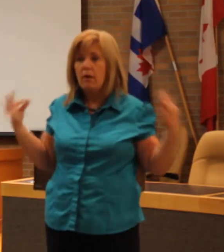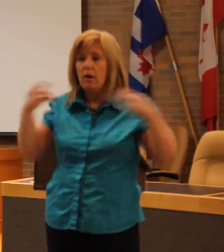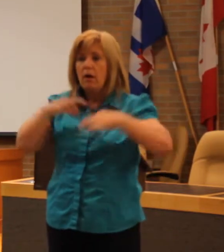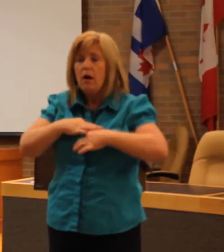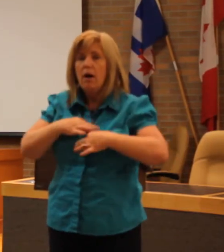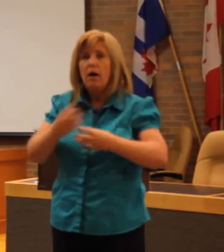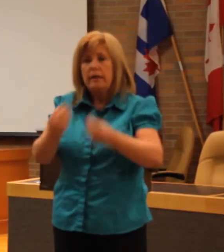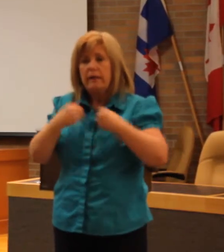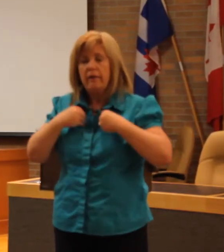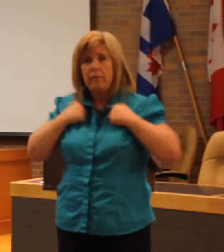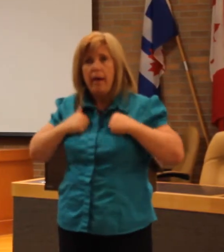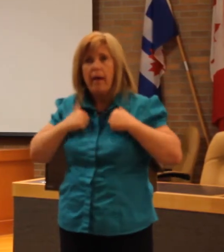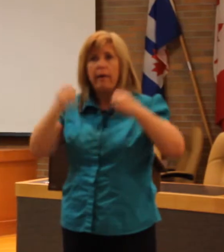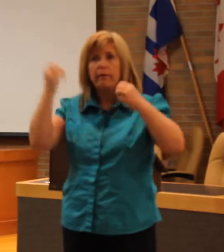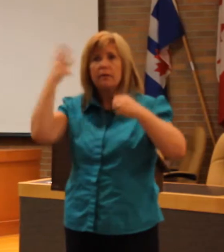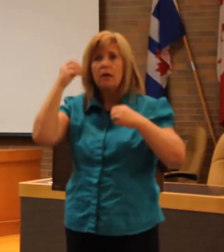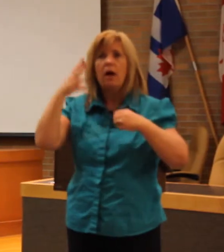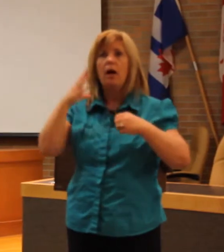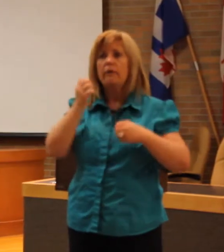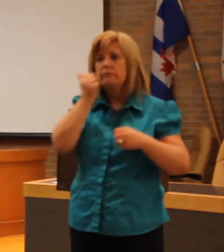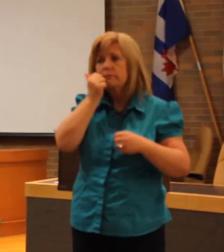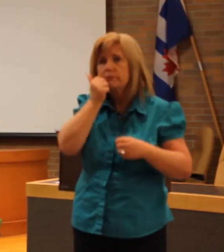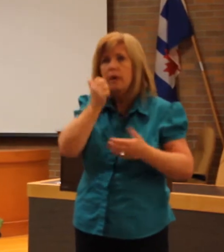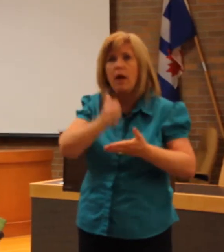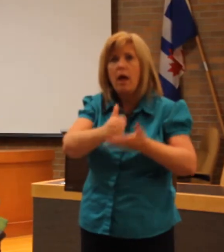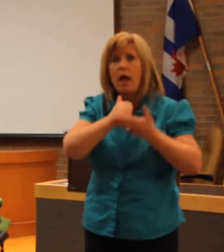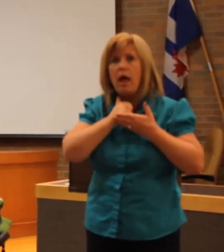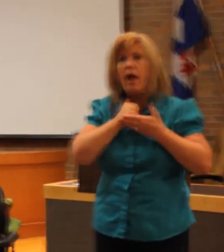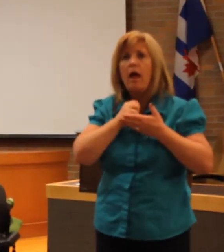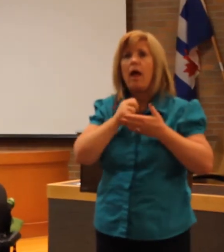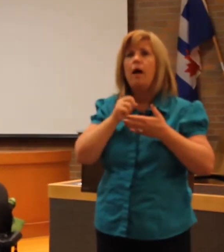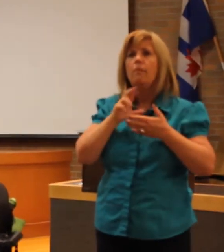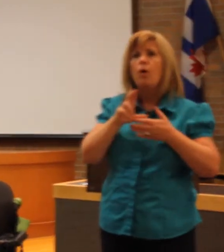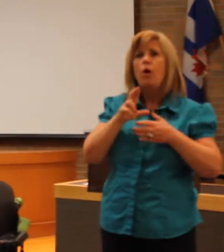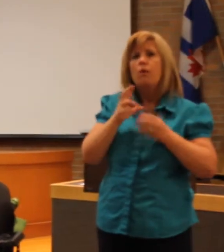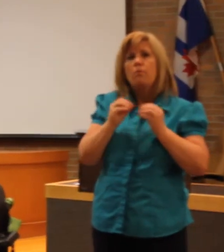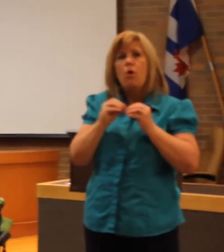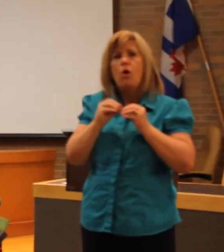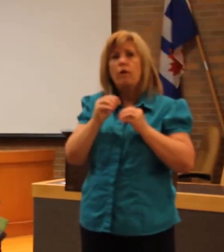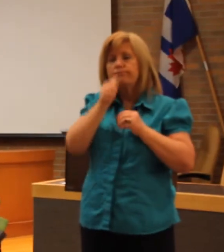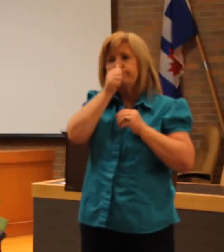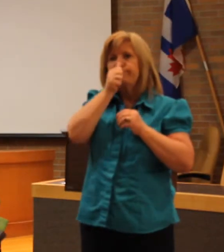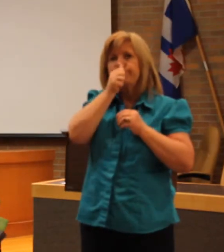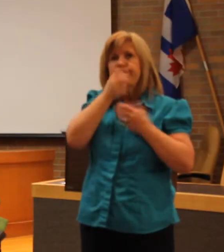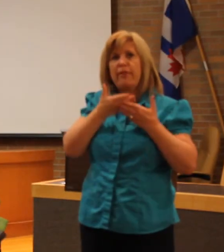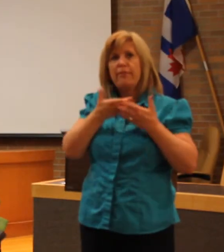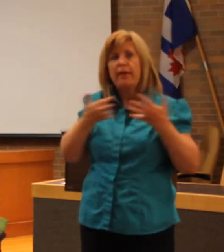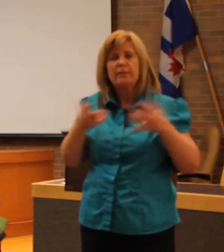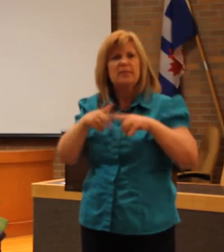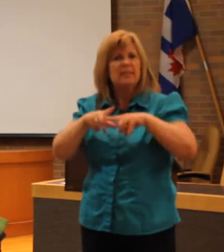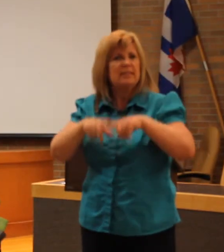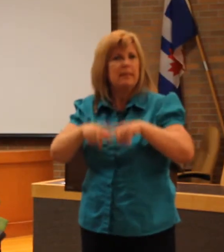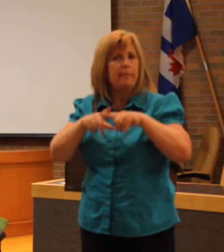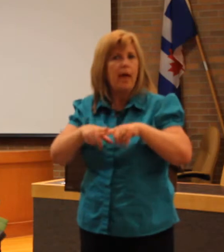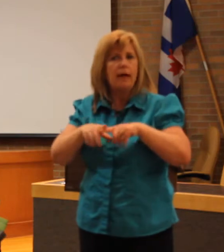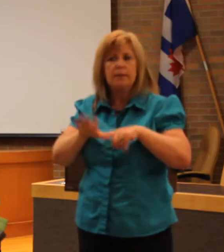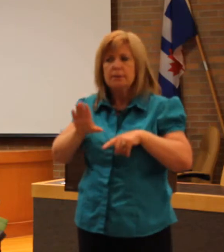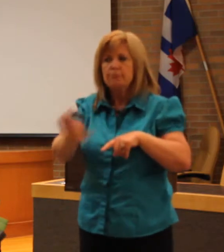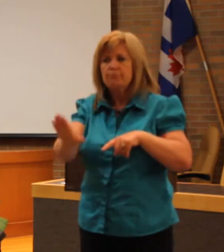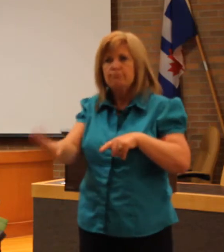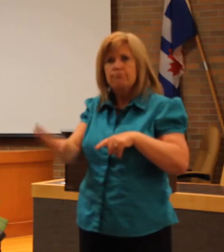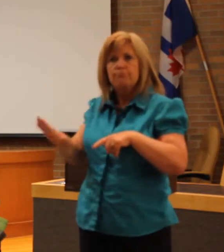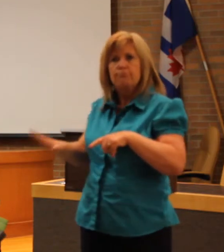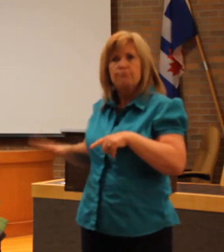to helping us with feminine care, or even maybe more intimate procedures, depending on what the consumer needs